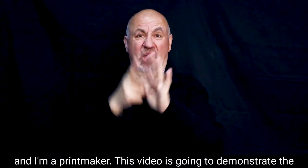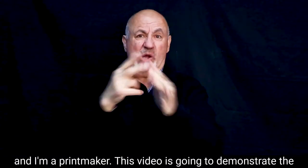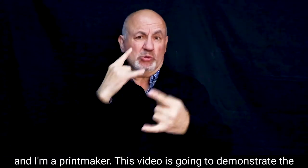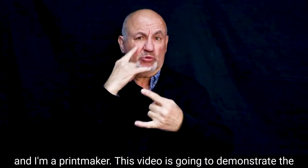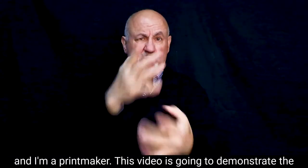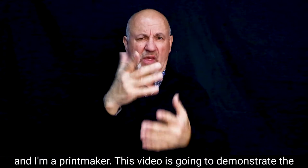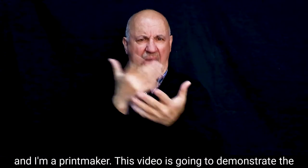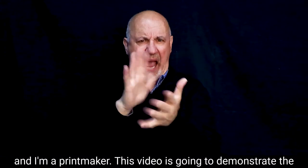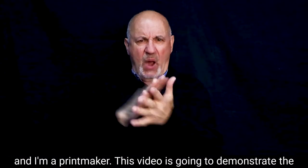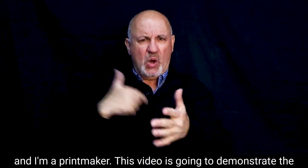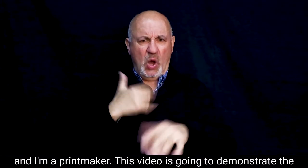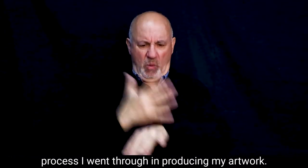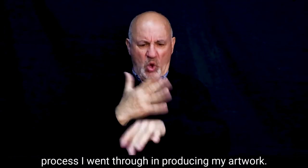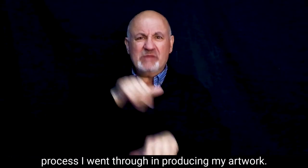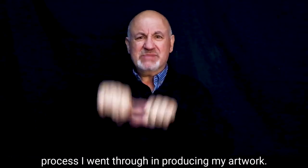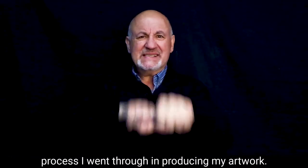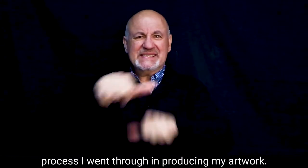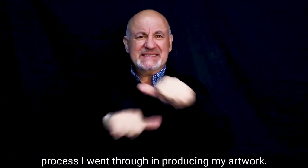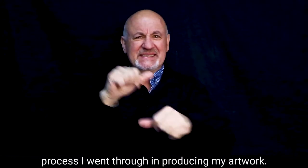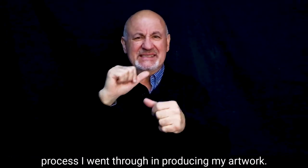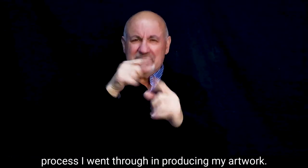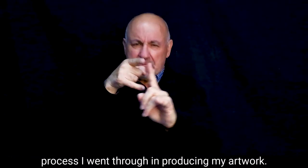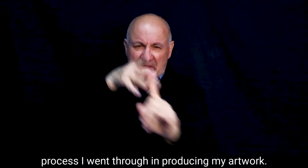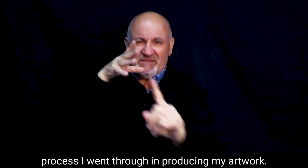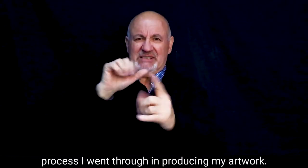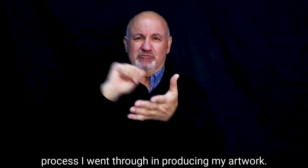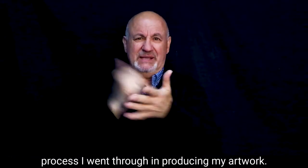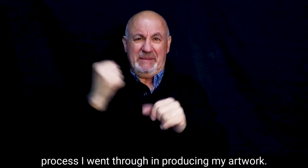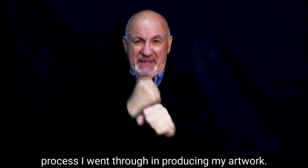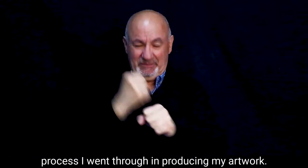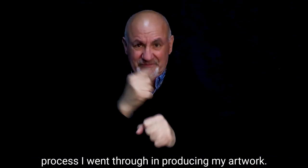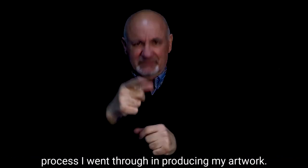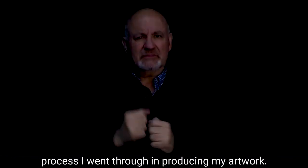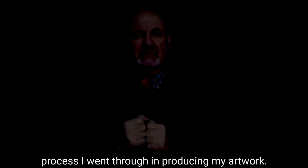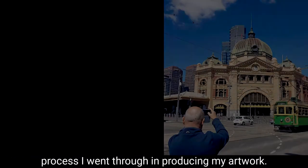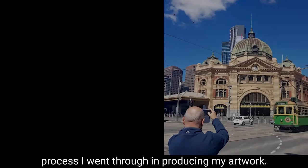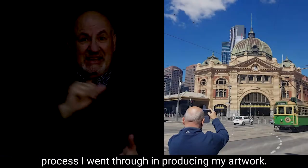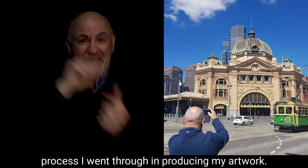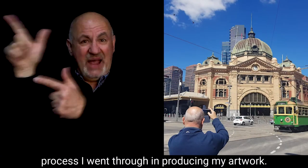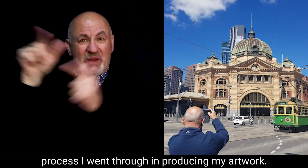This video is going to demonstrate the process I went through in producing my artwork.